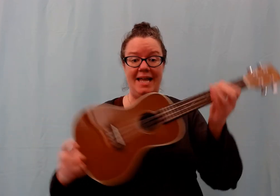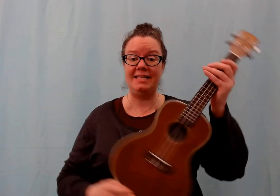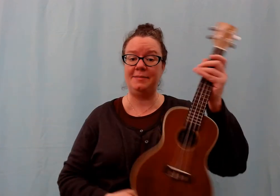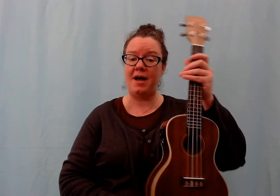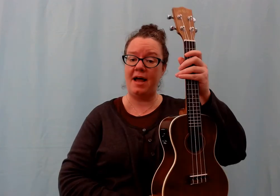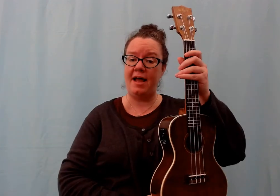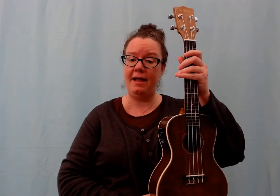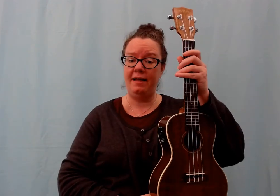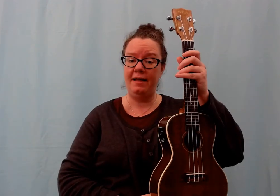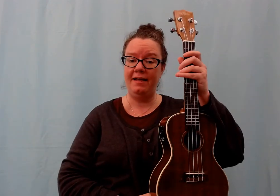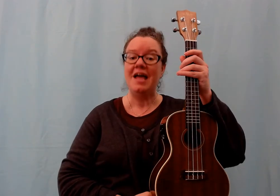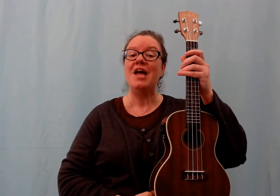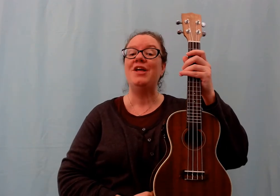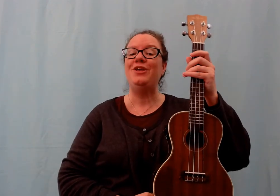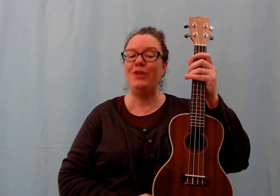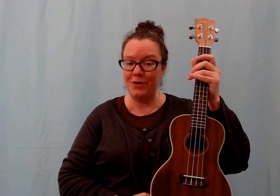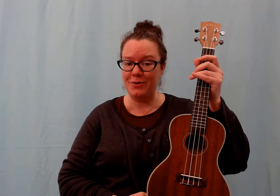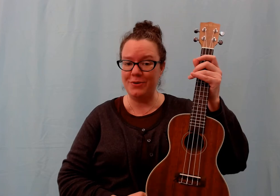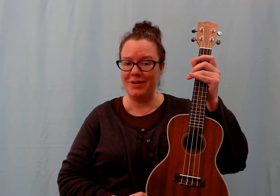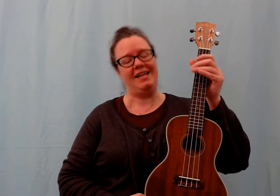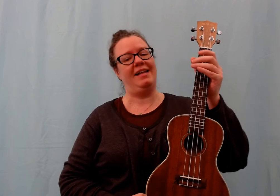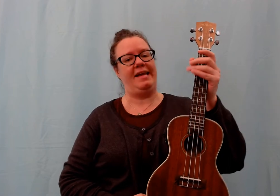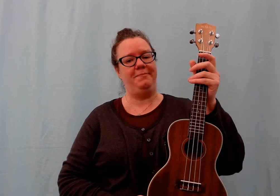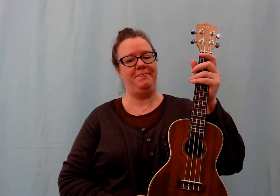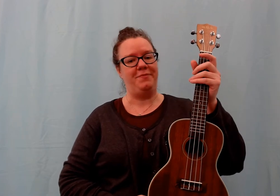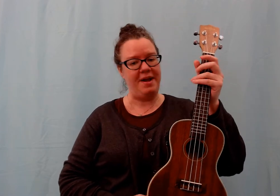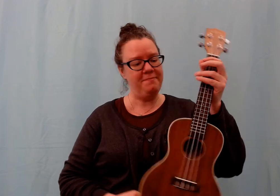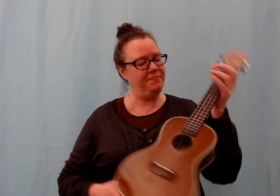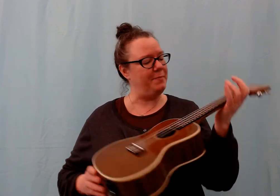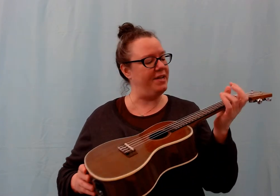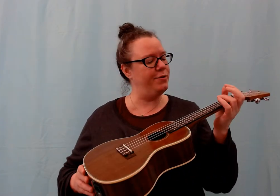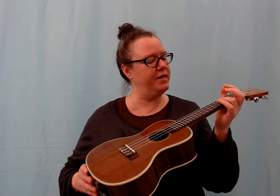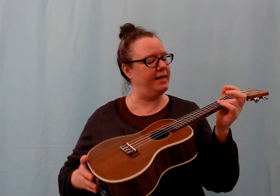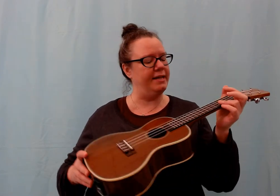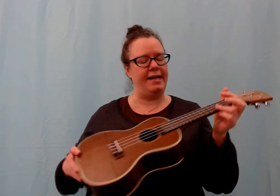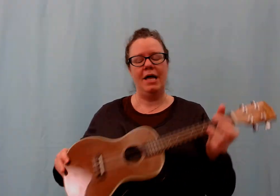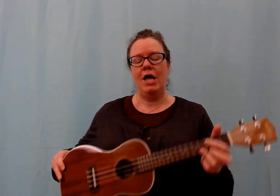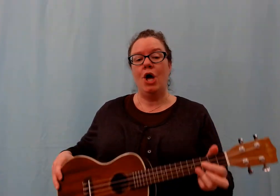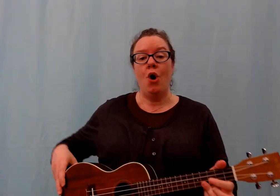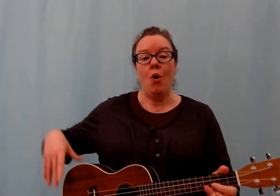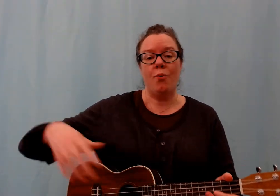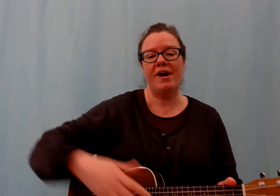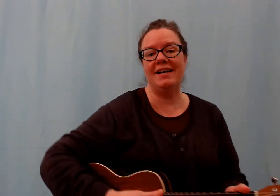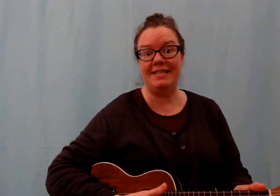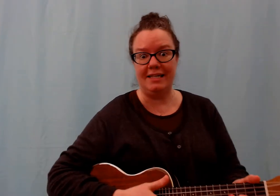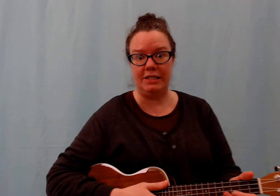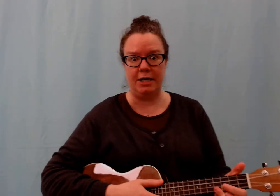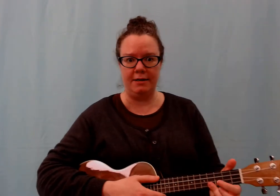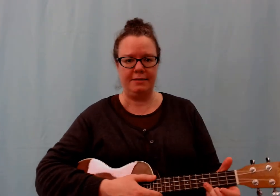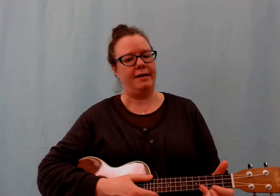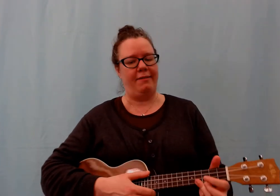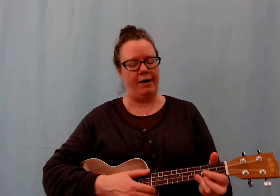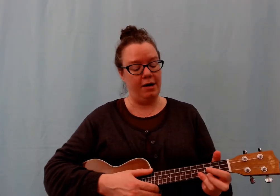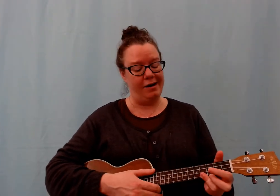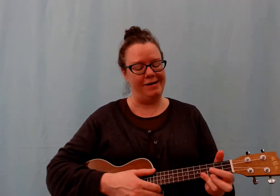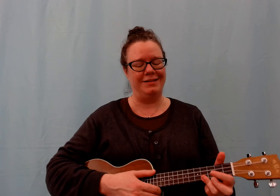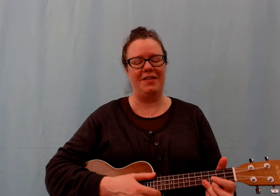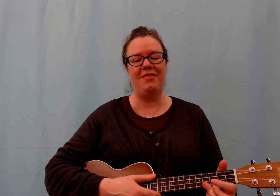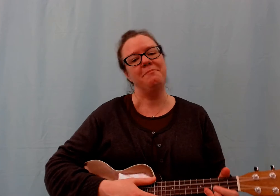It's my ukulele, right? My ukulele. We're gonna sing a song together called The